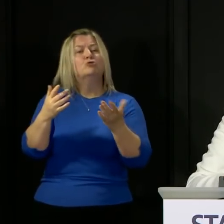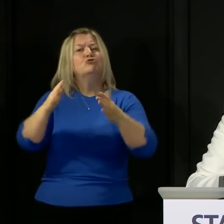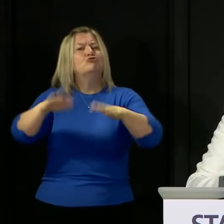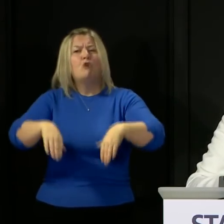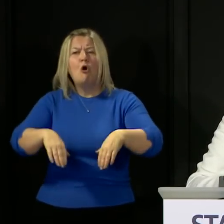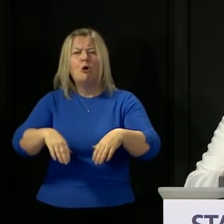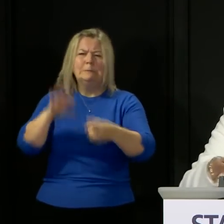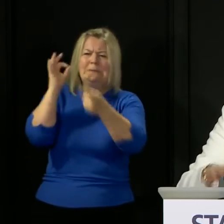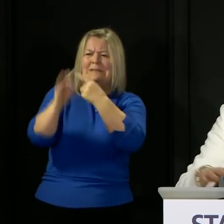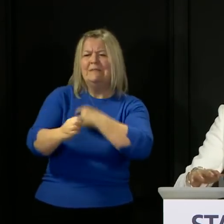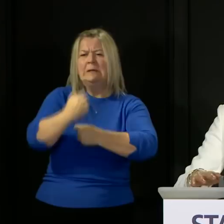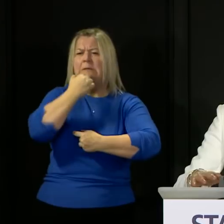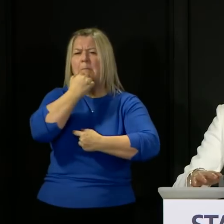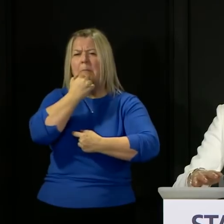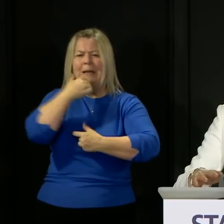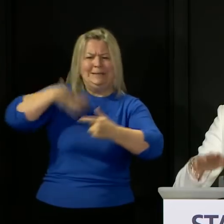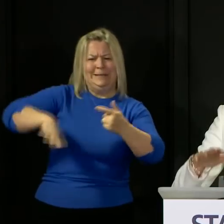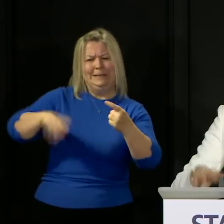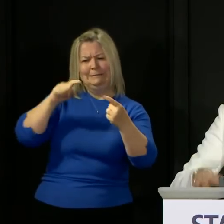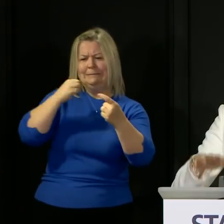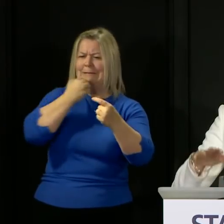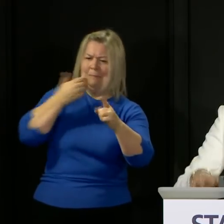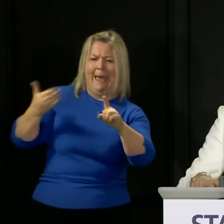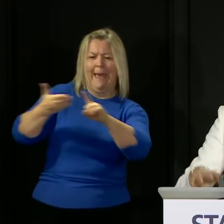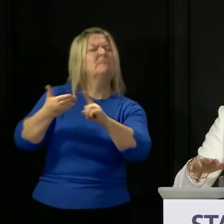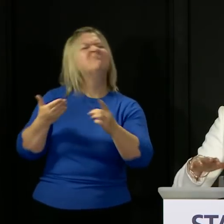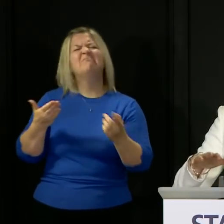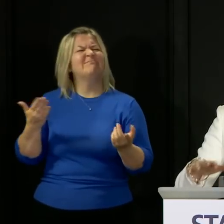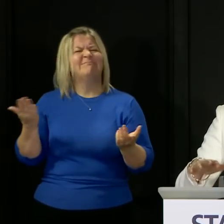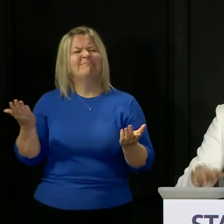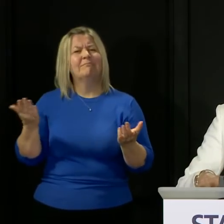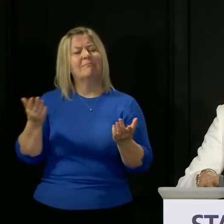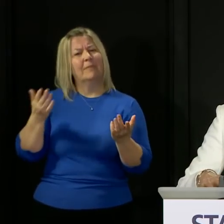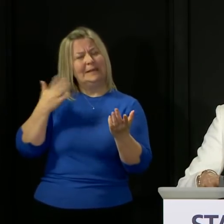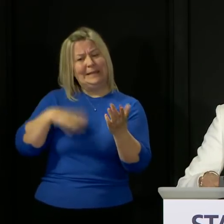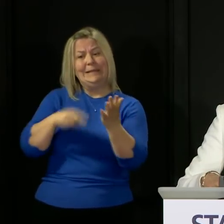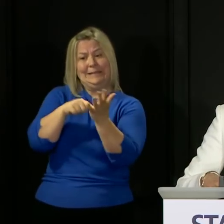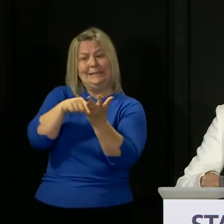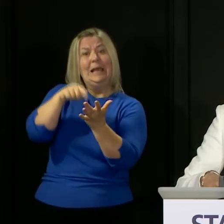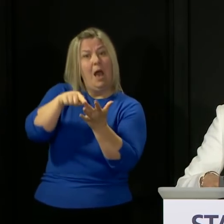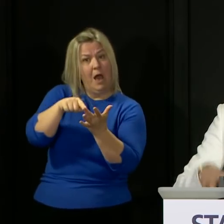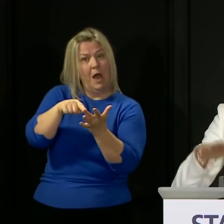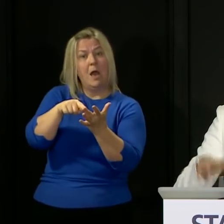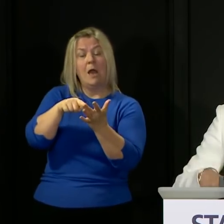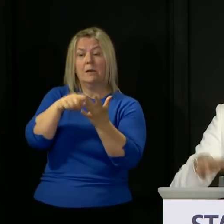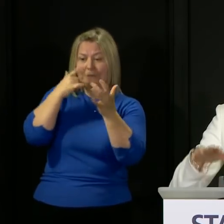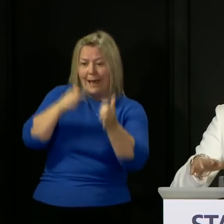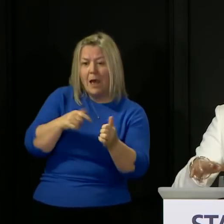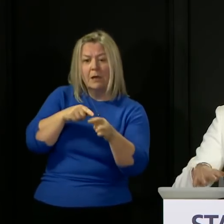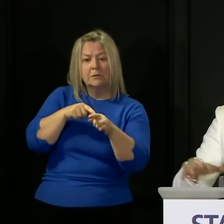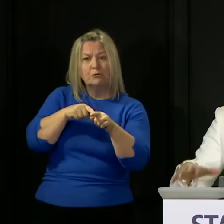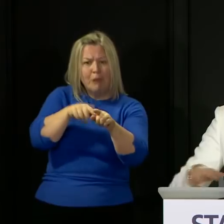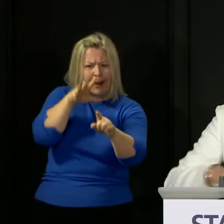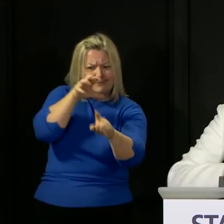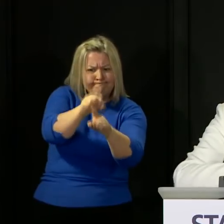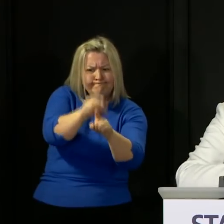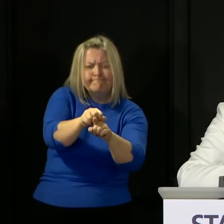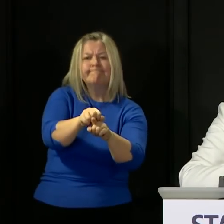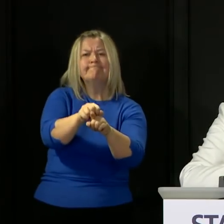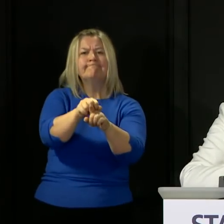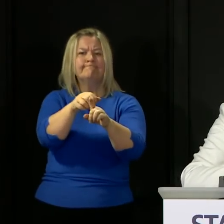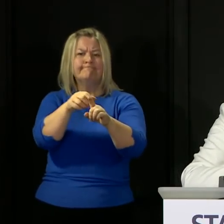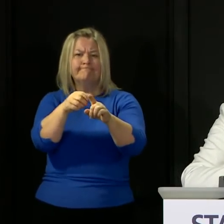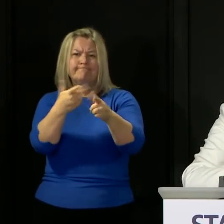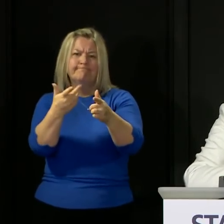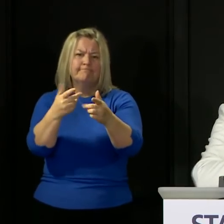figure on that. We also have said all along that we will need to have a test, trace, isolate system that is flexible enough to adapt. If